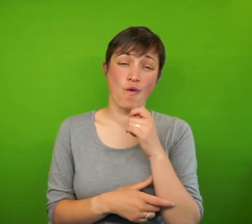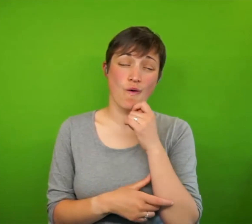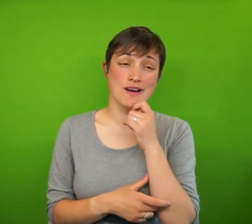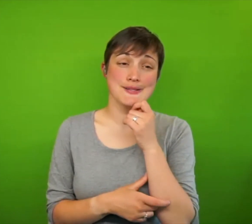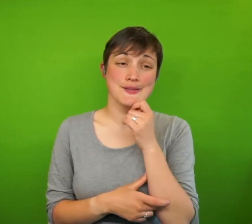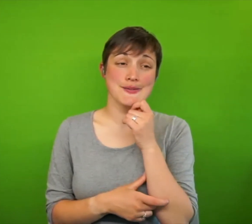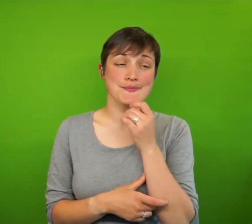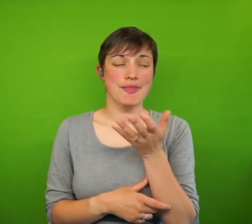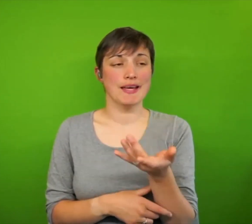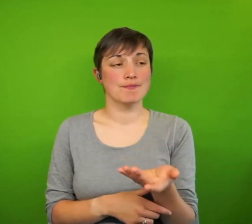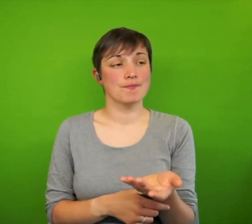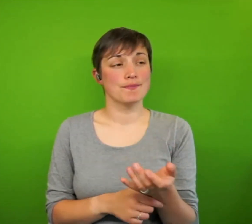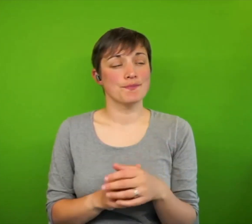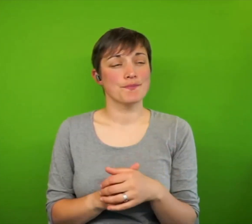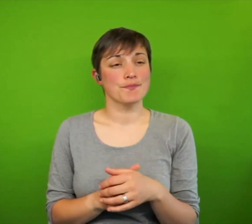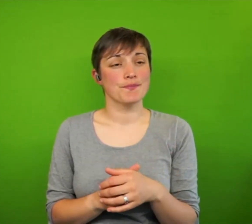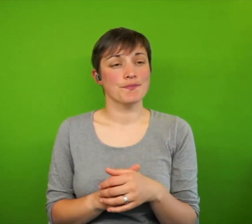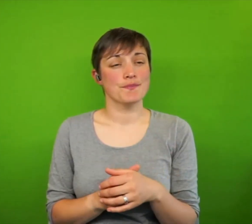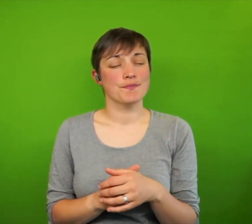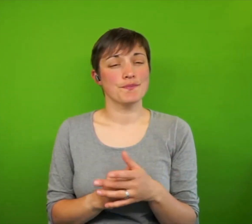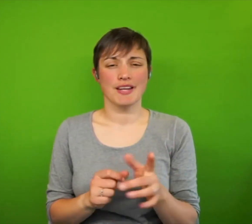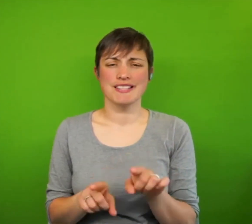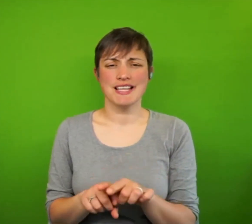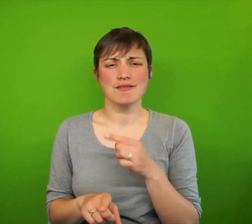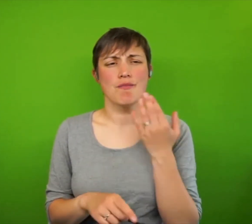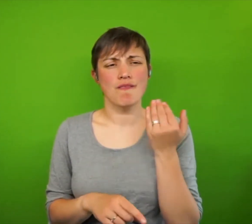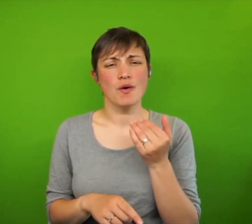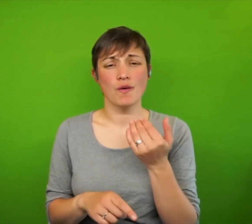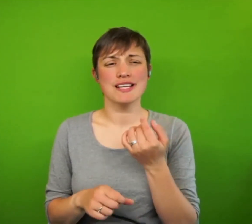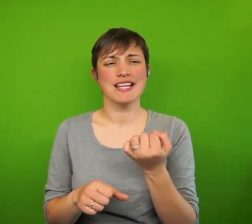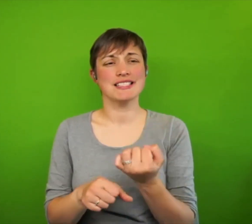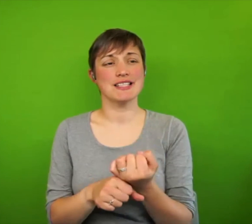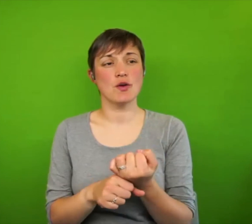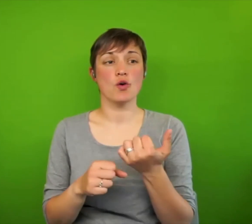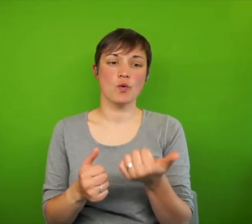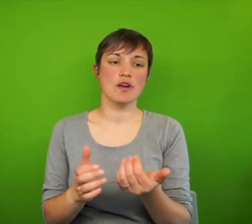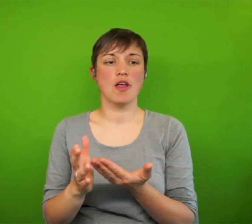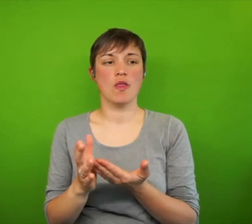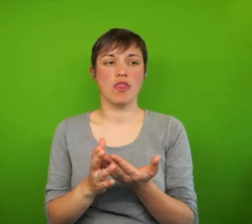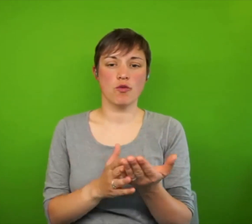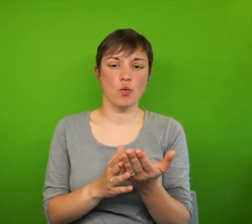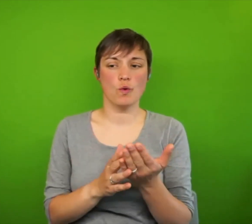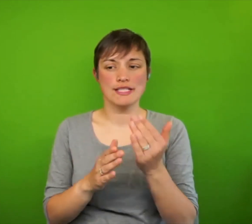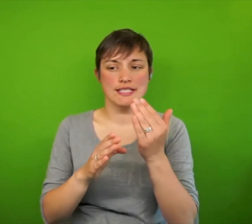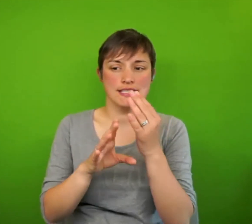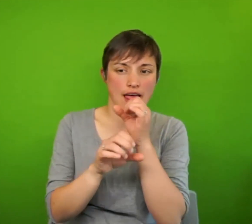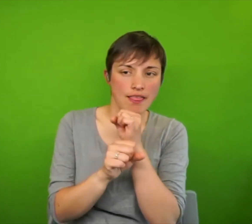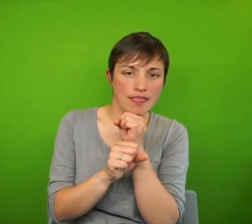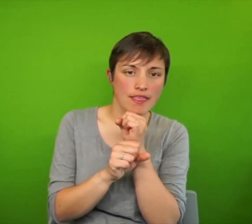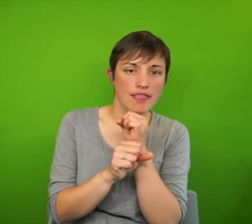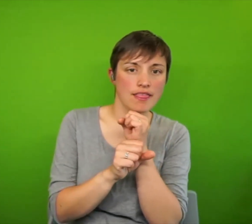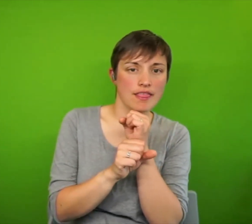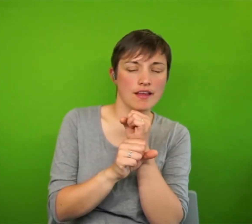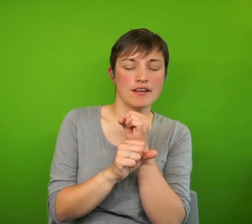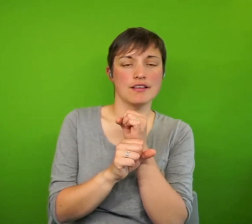it, as I said at the time, it did good by stealth, and it didn't really make the case. So it was